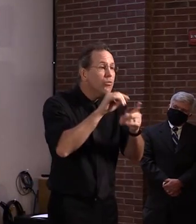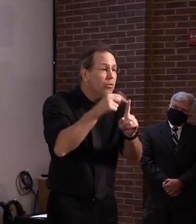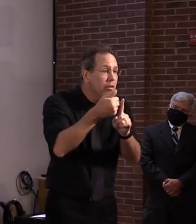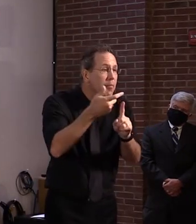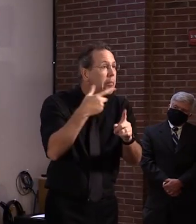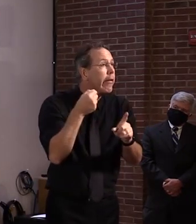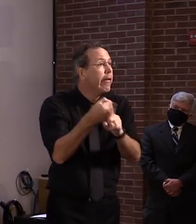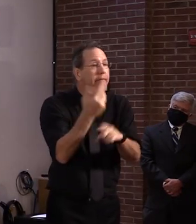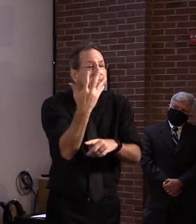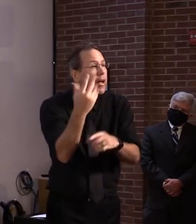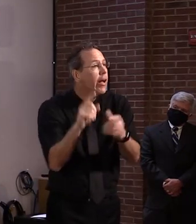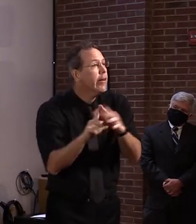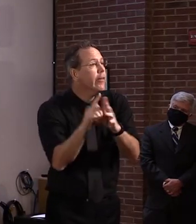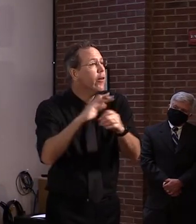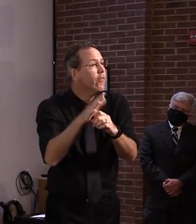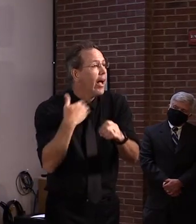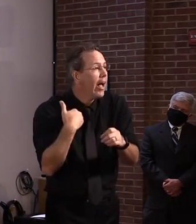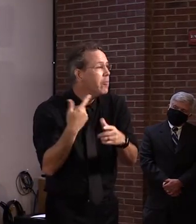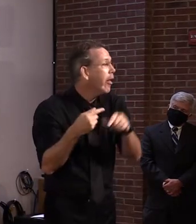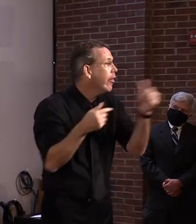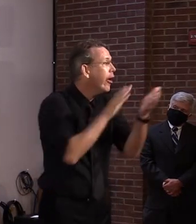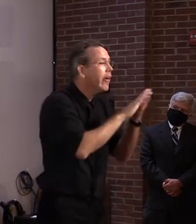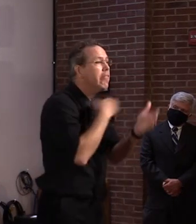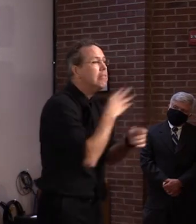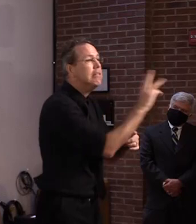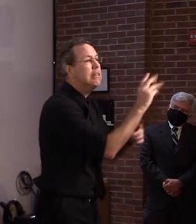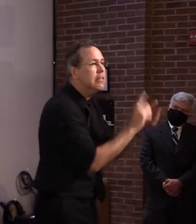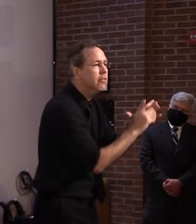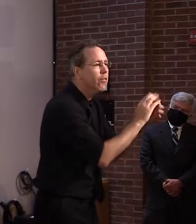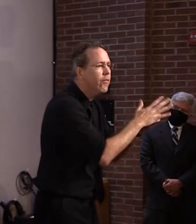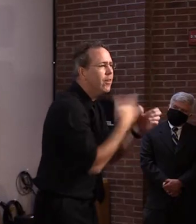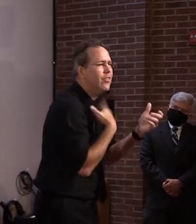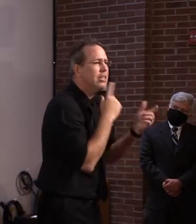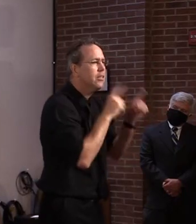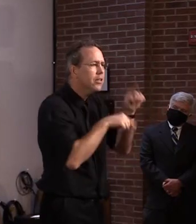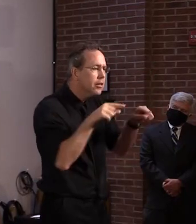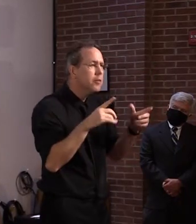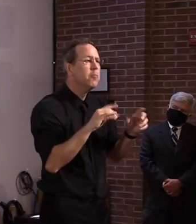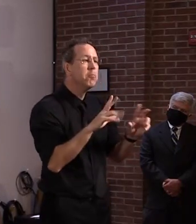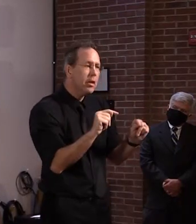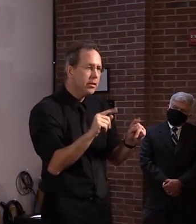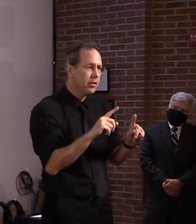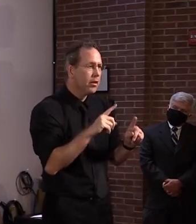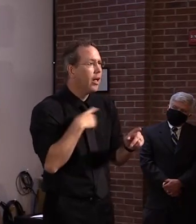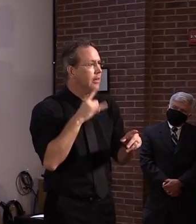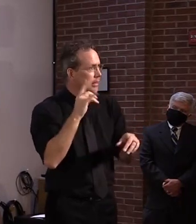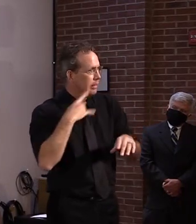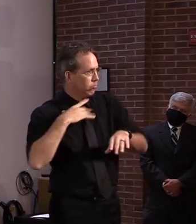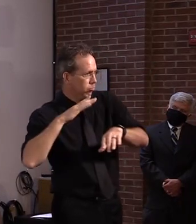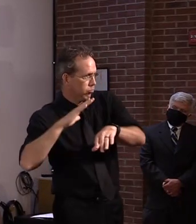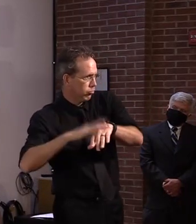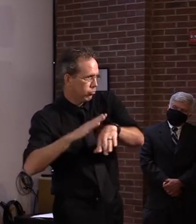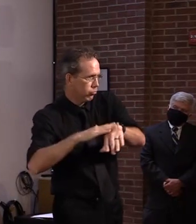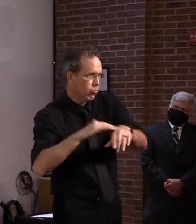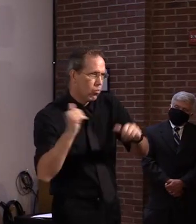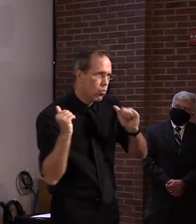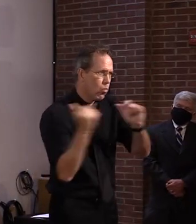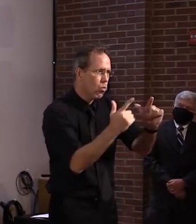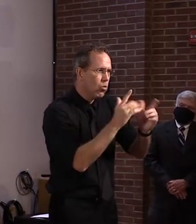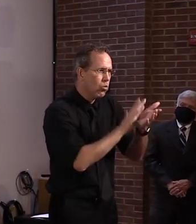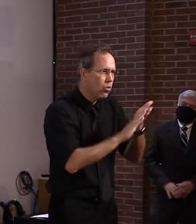um, told in their guidance that they need to reserve, um, bed space, if you will,